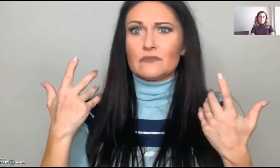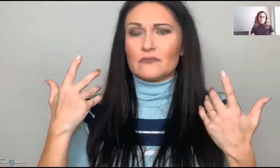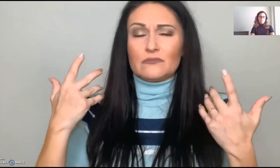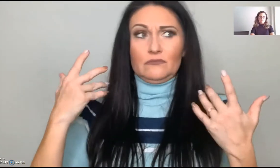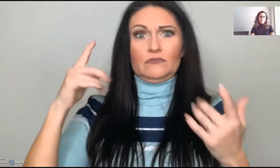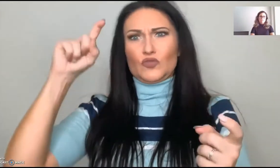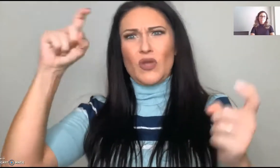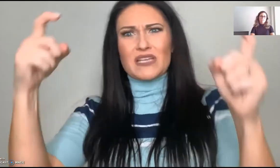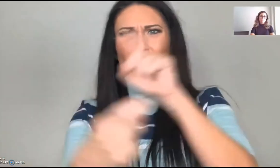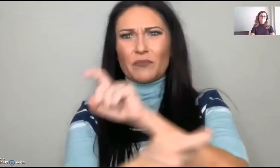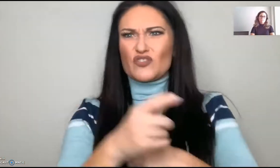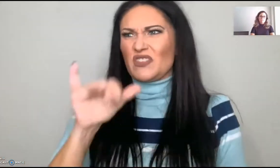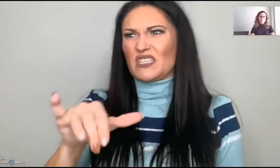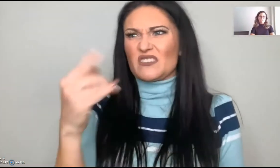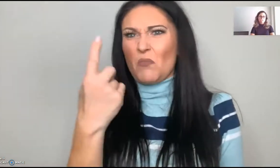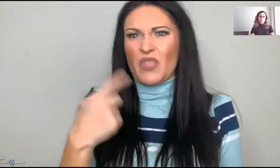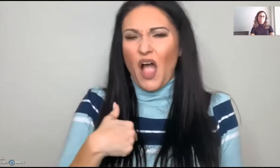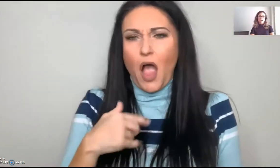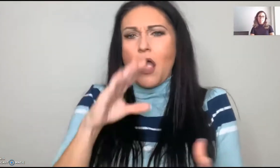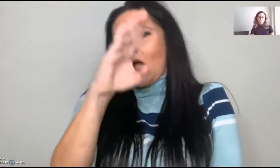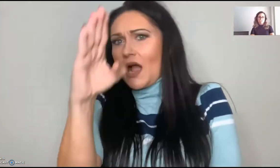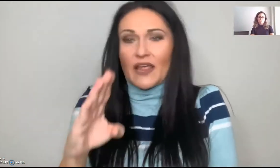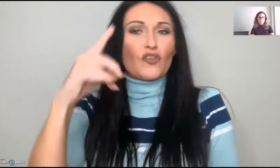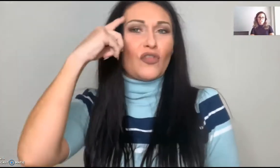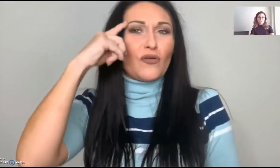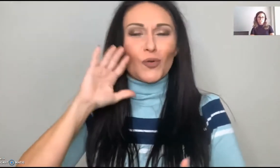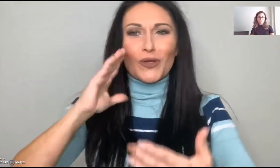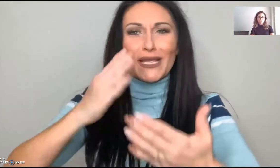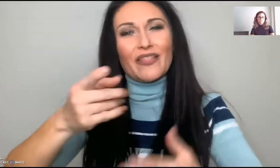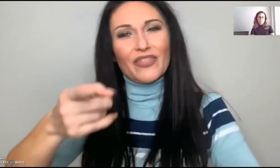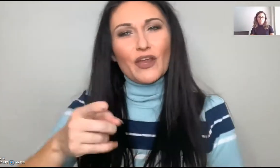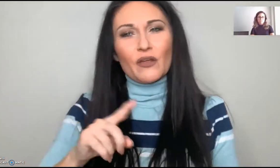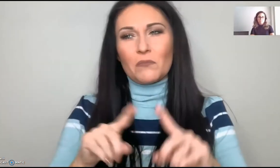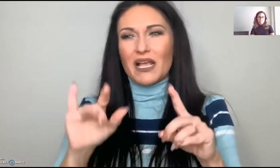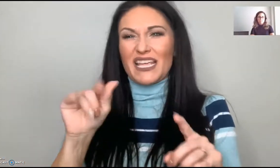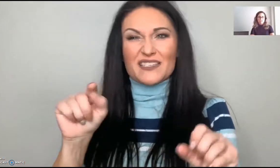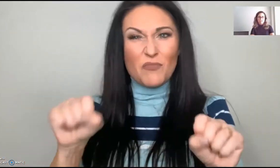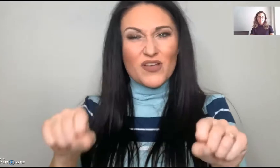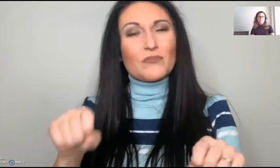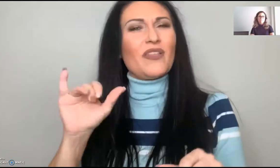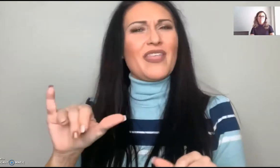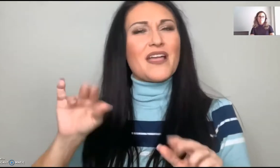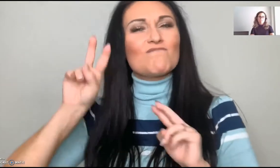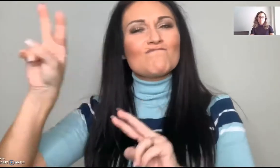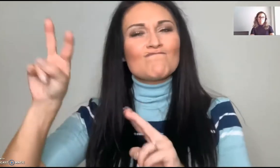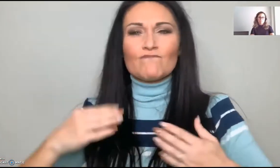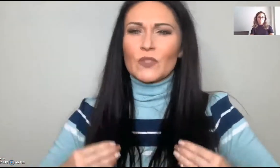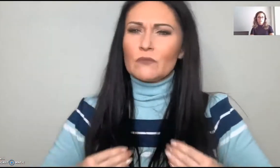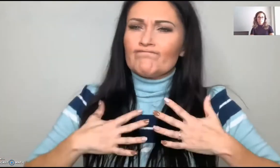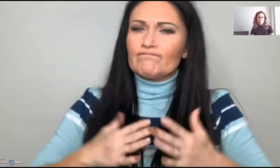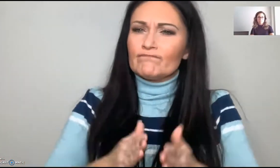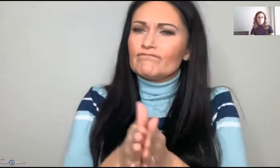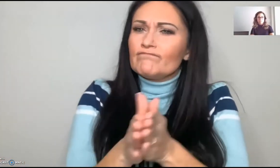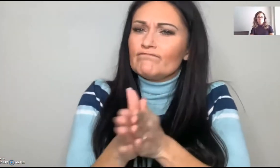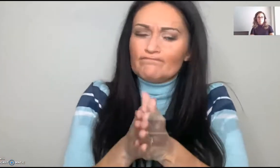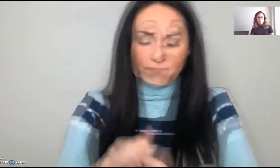He is the master at changing things. I never thought that it would be possible, but